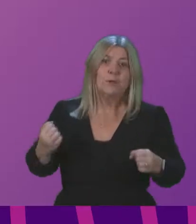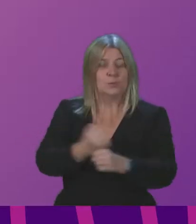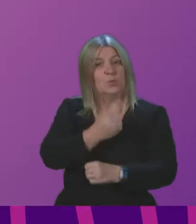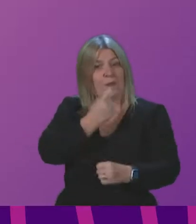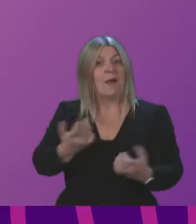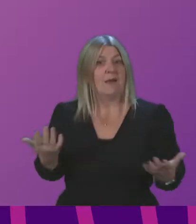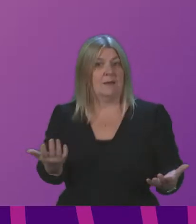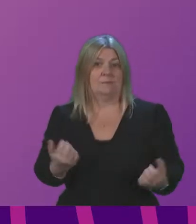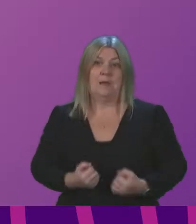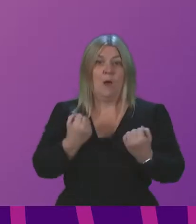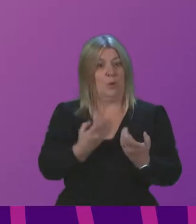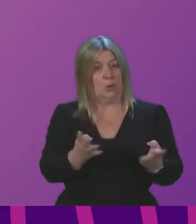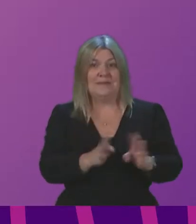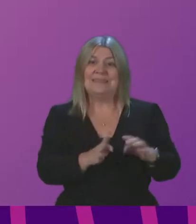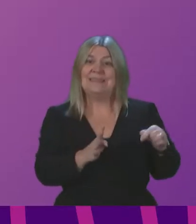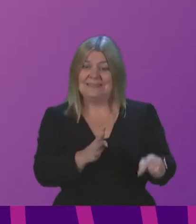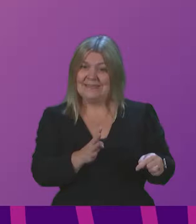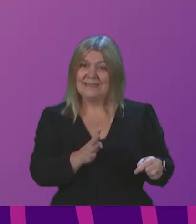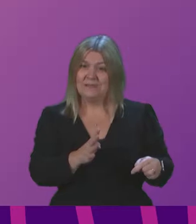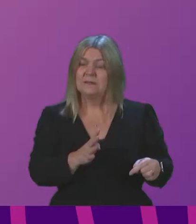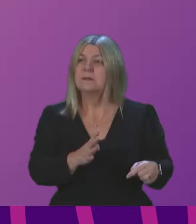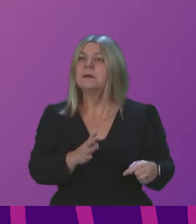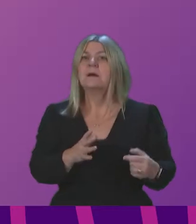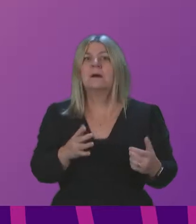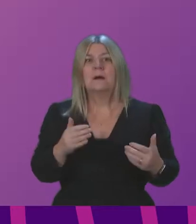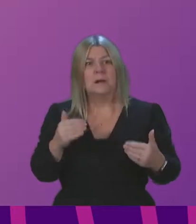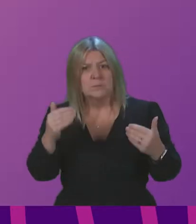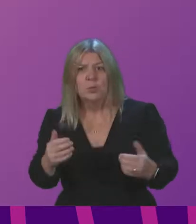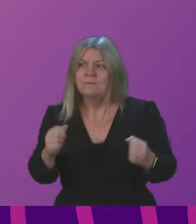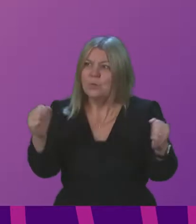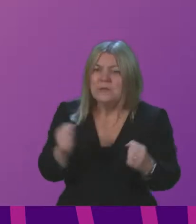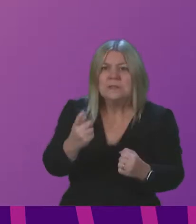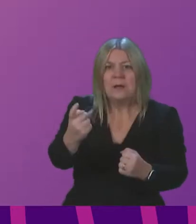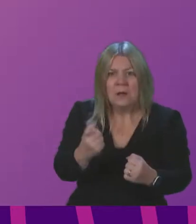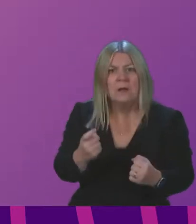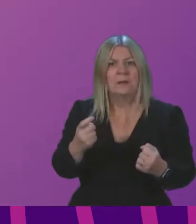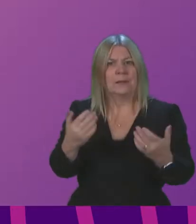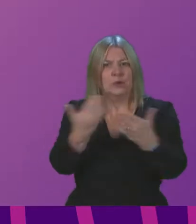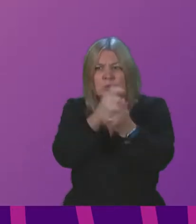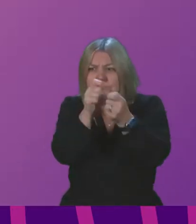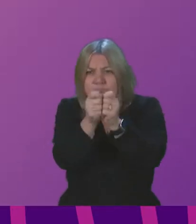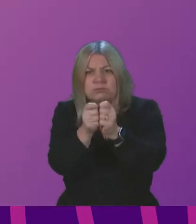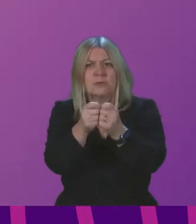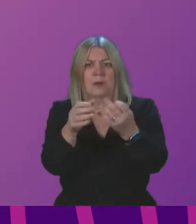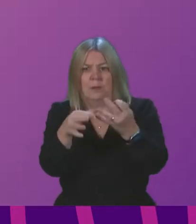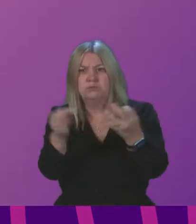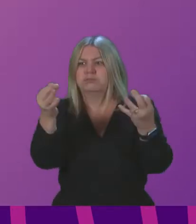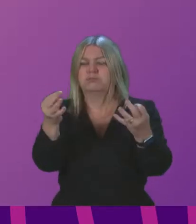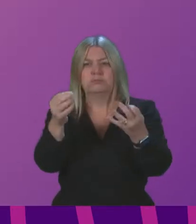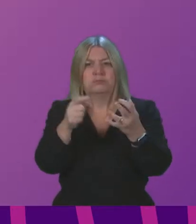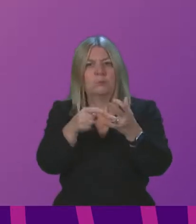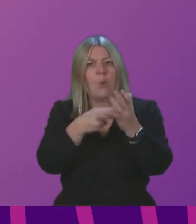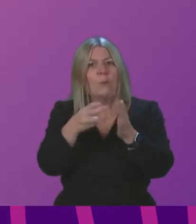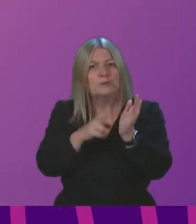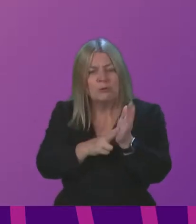do on our committees. As we move into winter and grapple with the new Omicron variant, I sincerely hope that the members of this